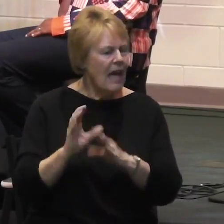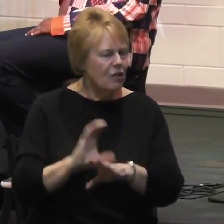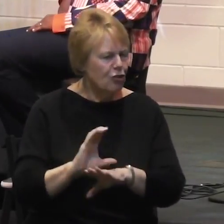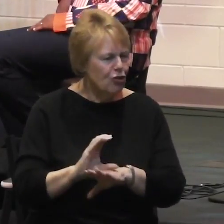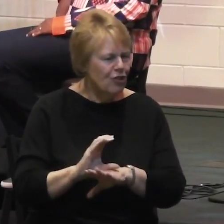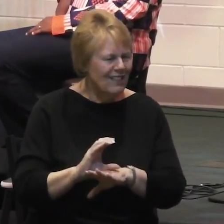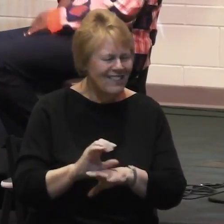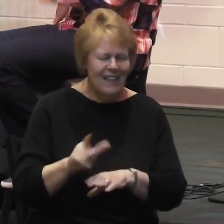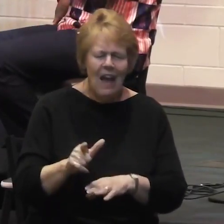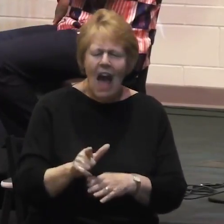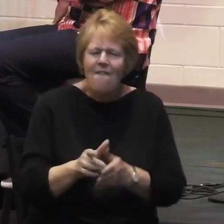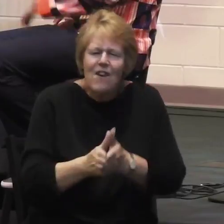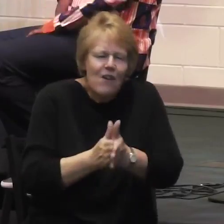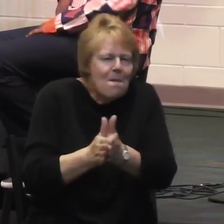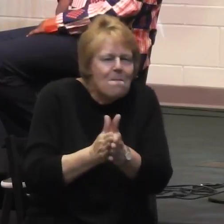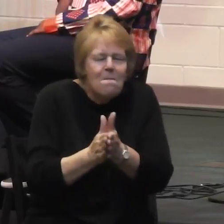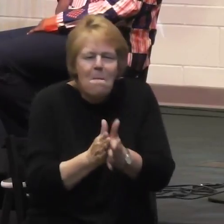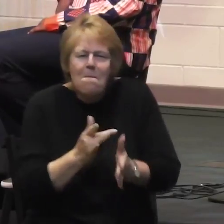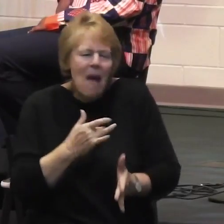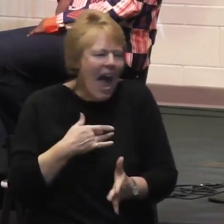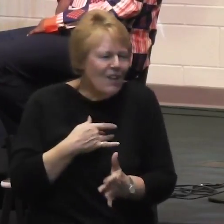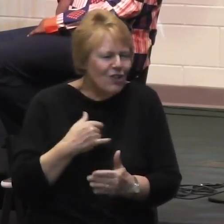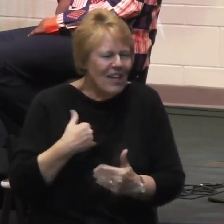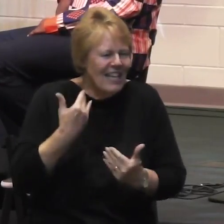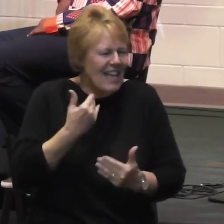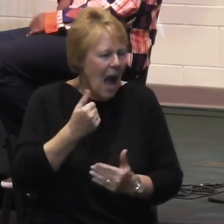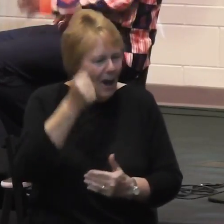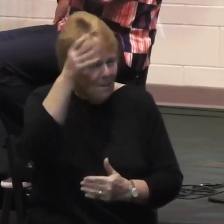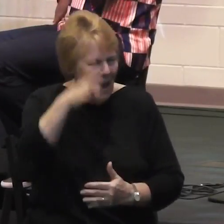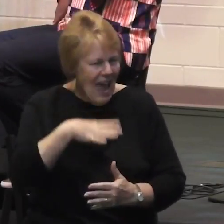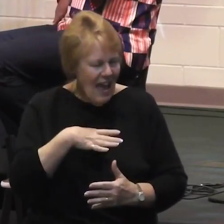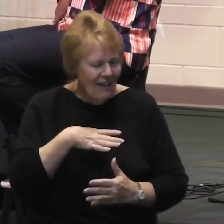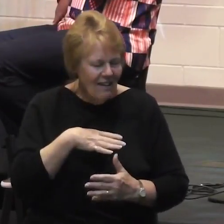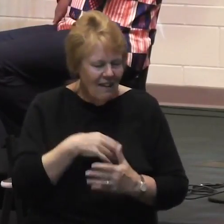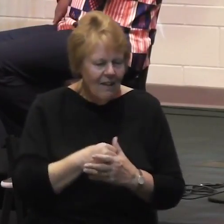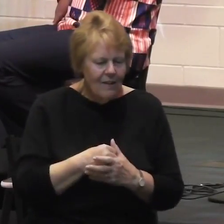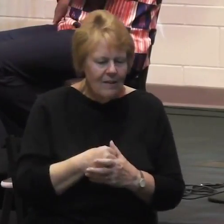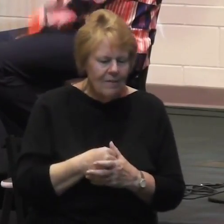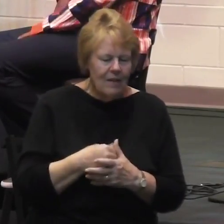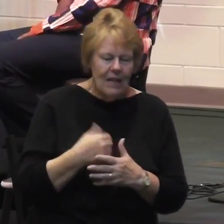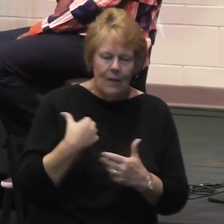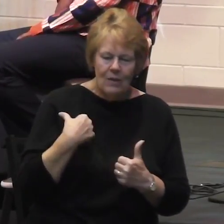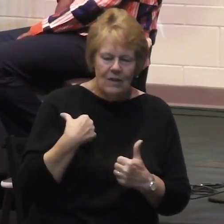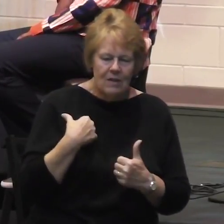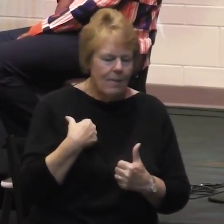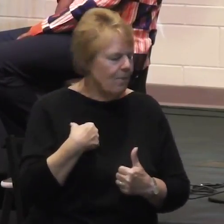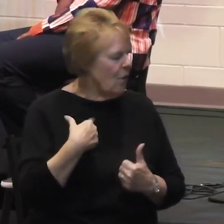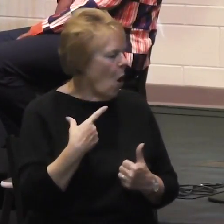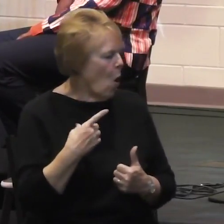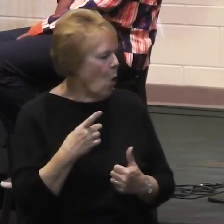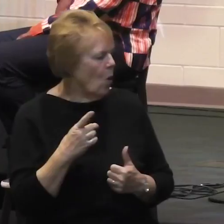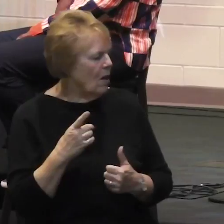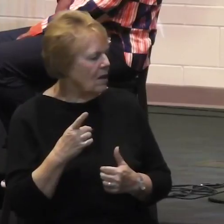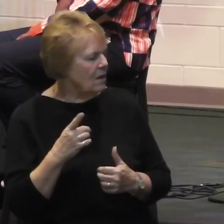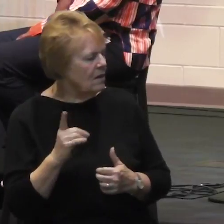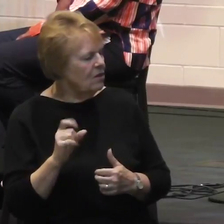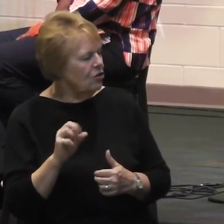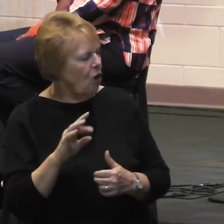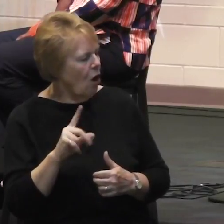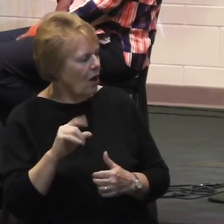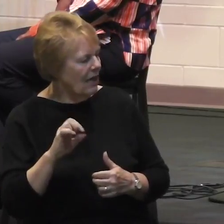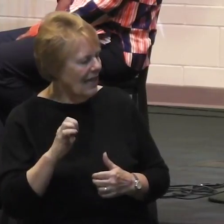passionate young man. I don't know what kind of experience he gave you. But this... Darlene and were walking with Eric to